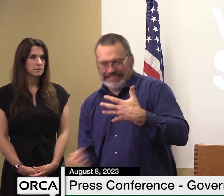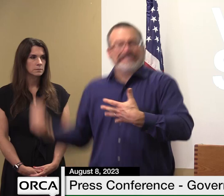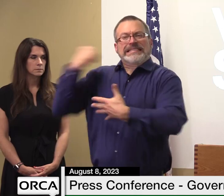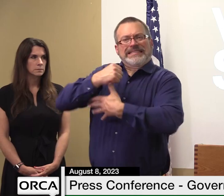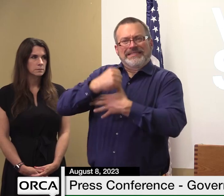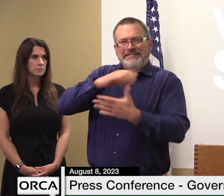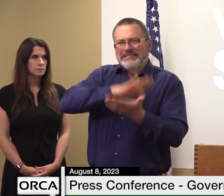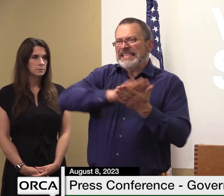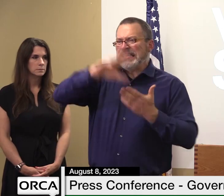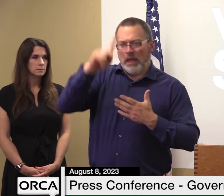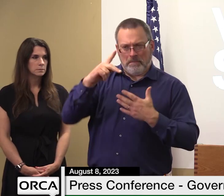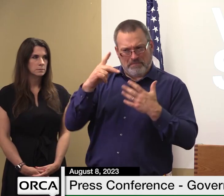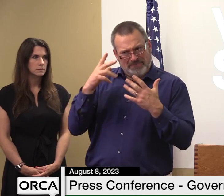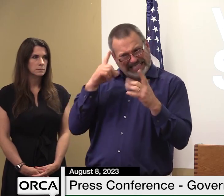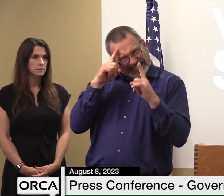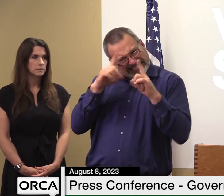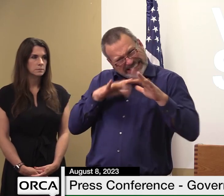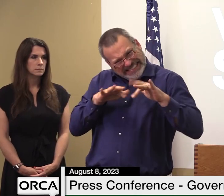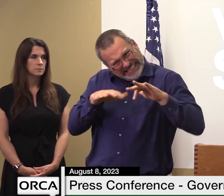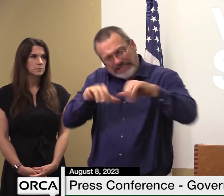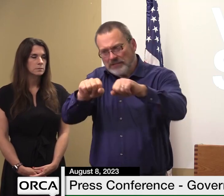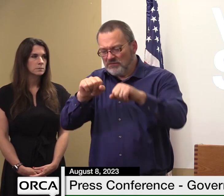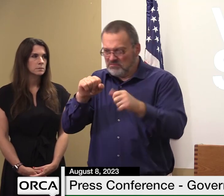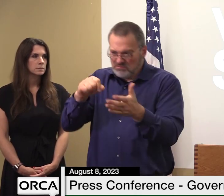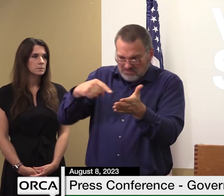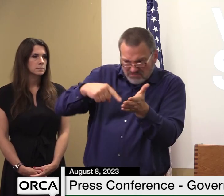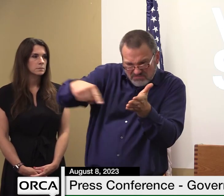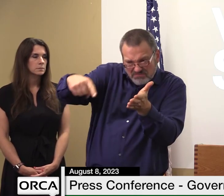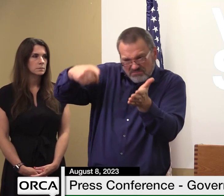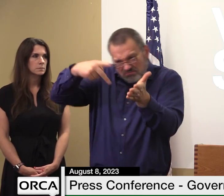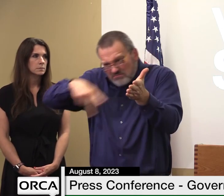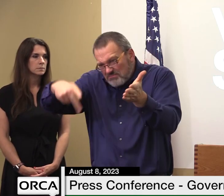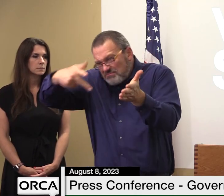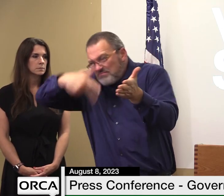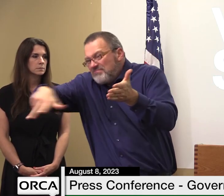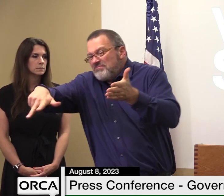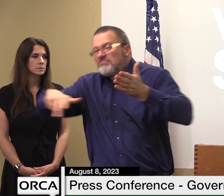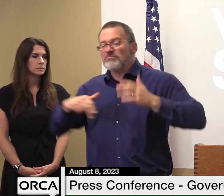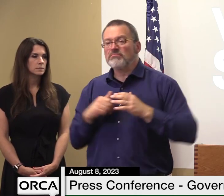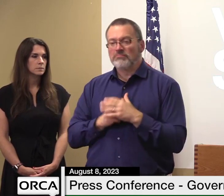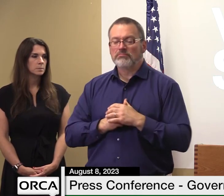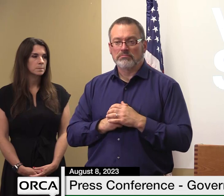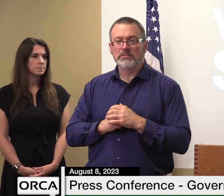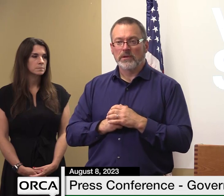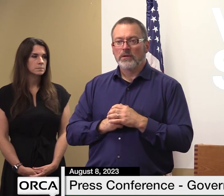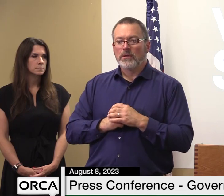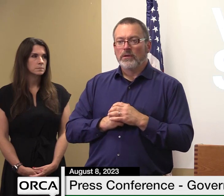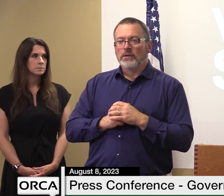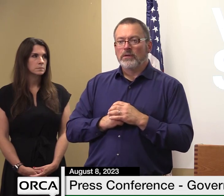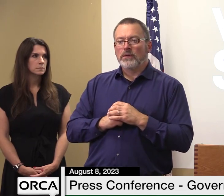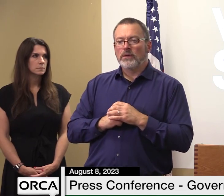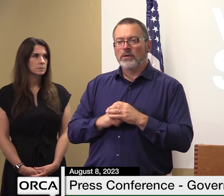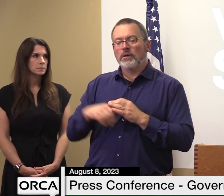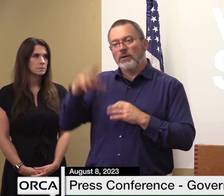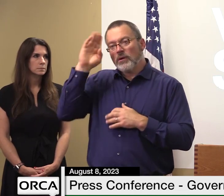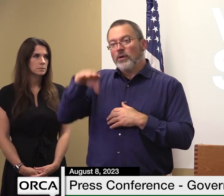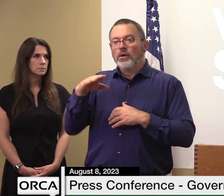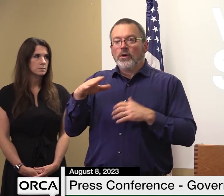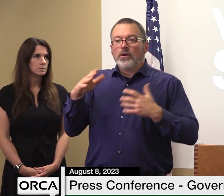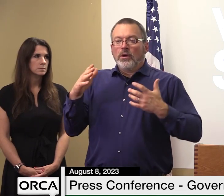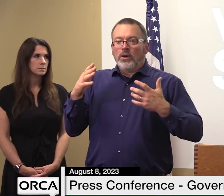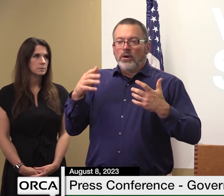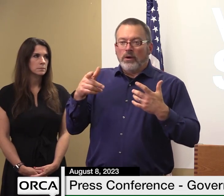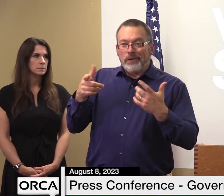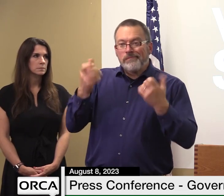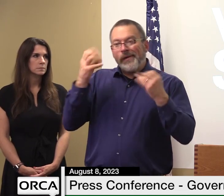few weeks in addition to the obvious areas related to high density neighborhoods and business districts we want